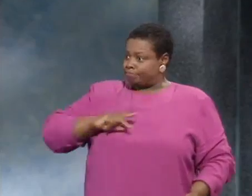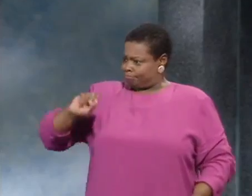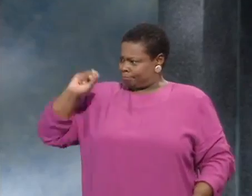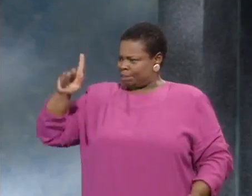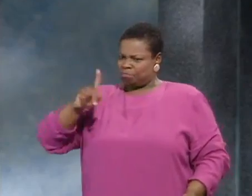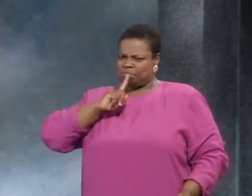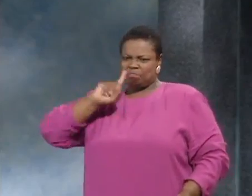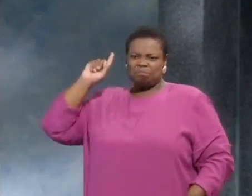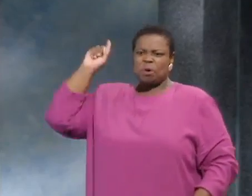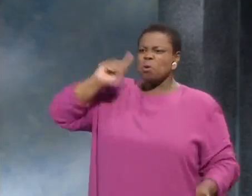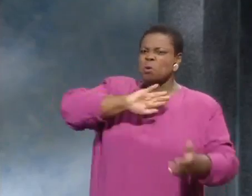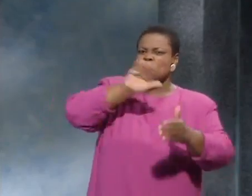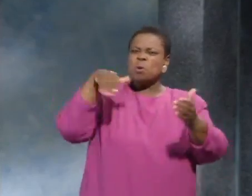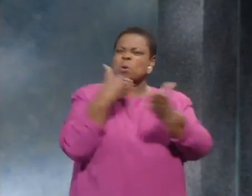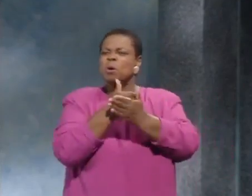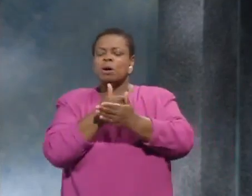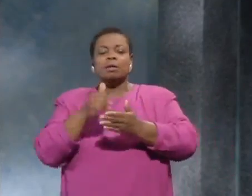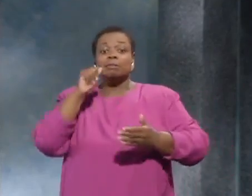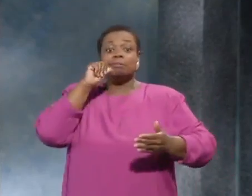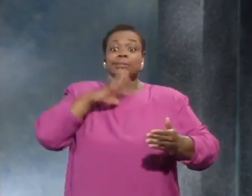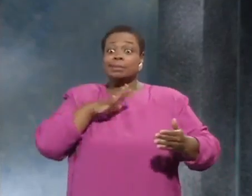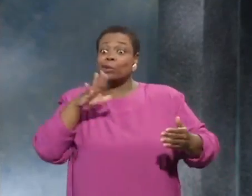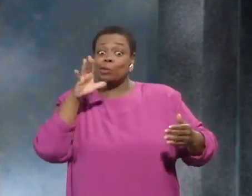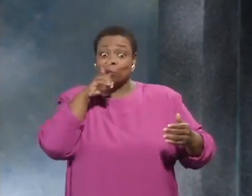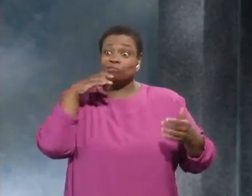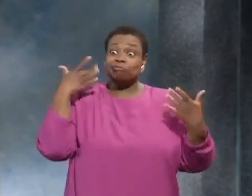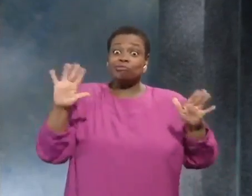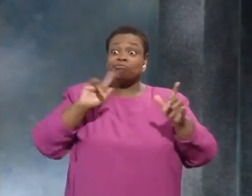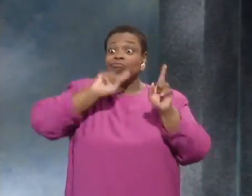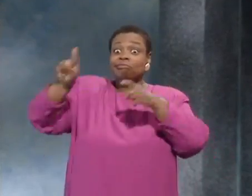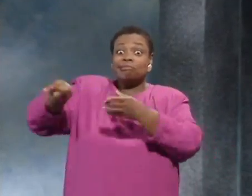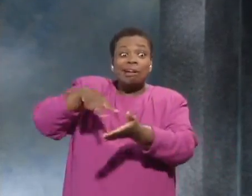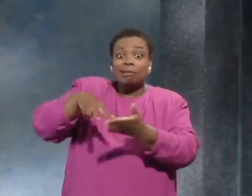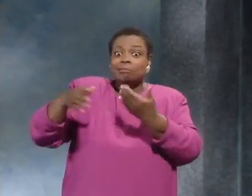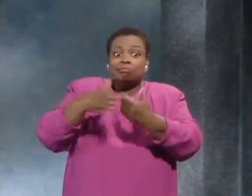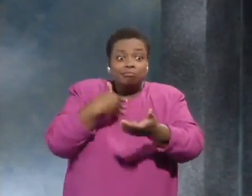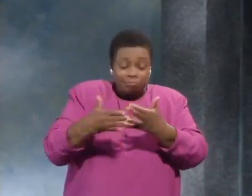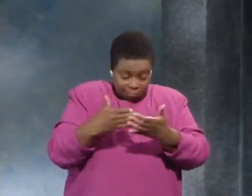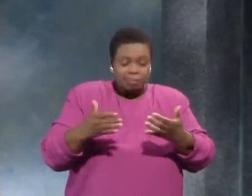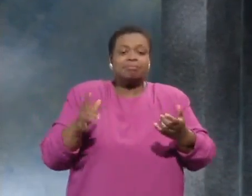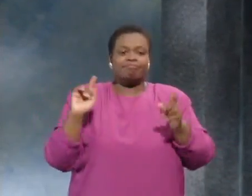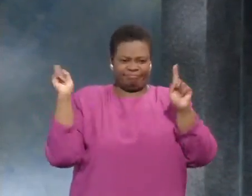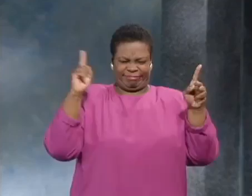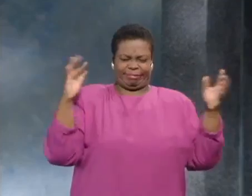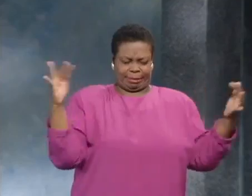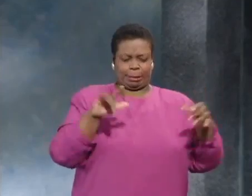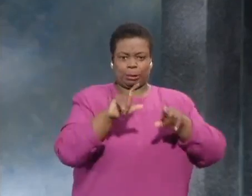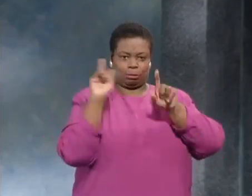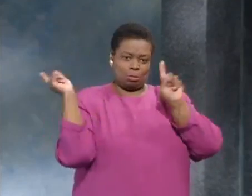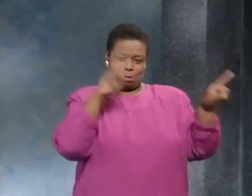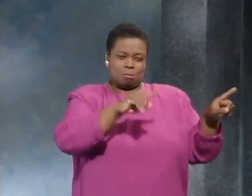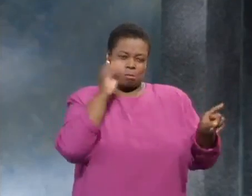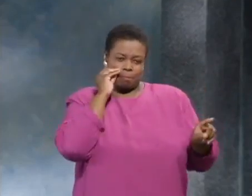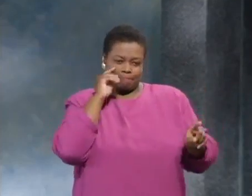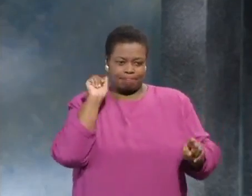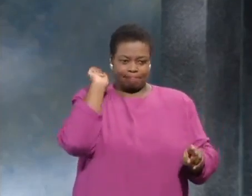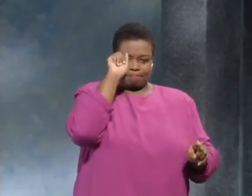The king said, Okay. And he told all of the women who had been to the ball, any of the women, they should be in their homes.